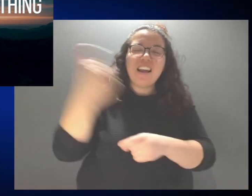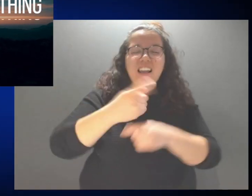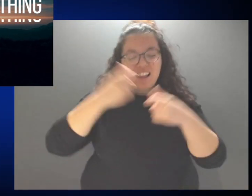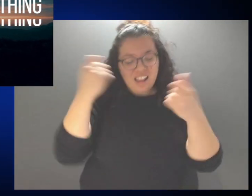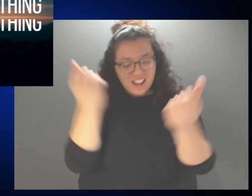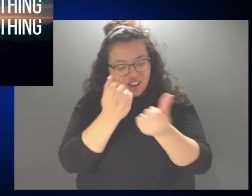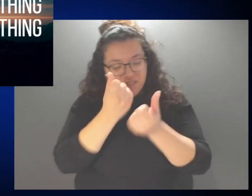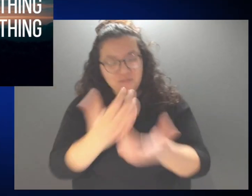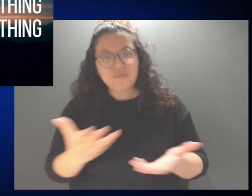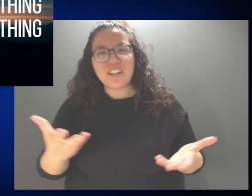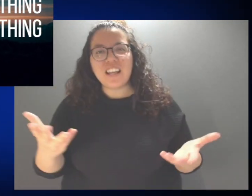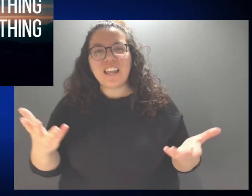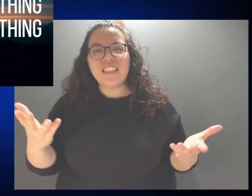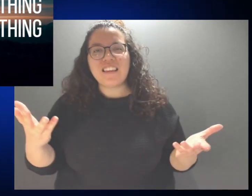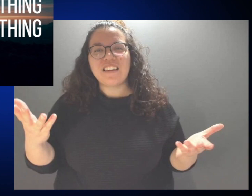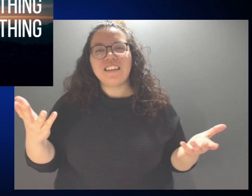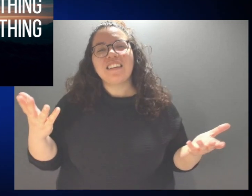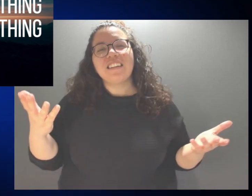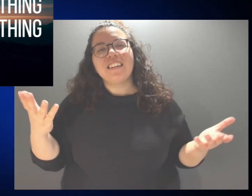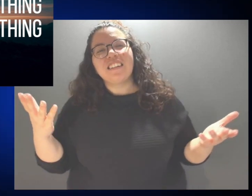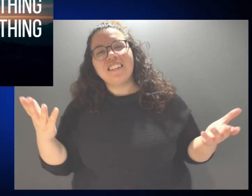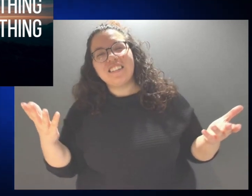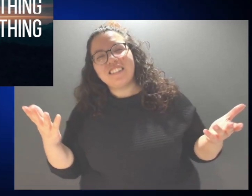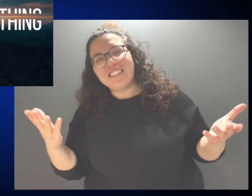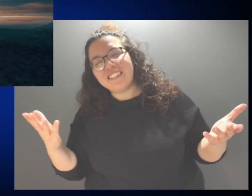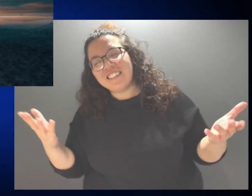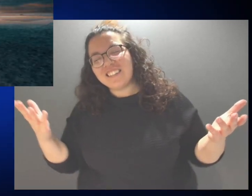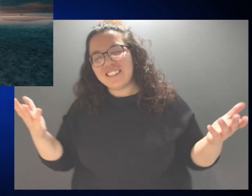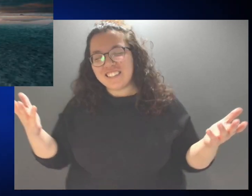He'll give you everything.